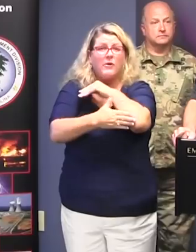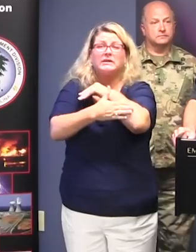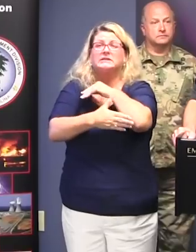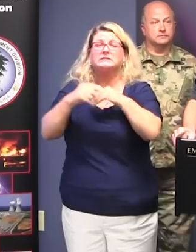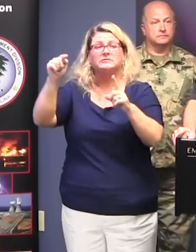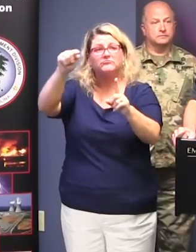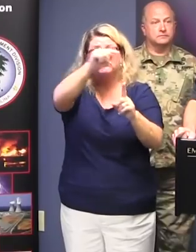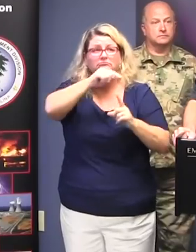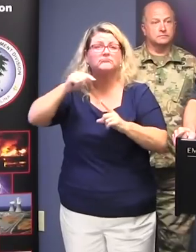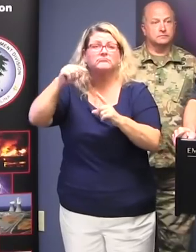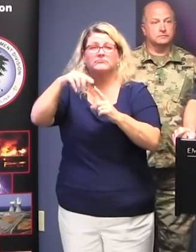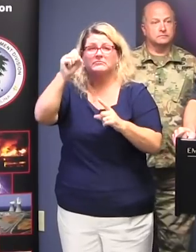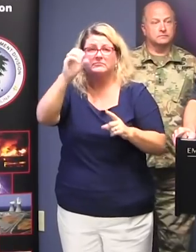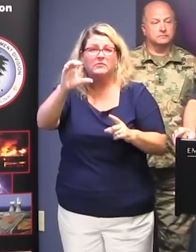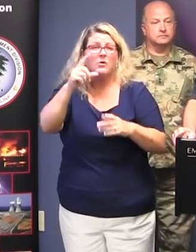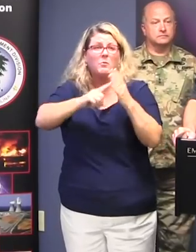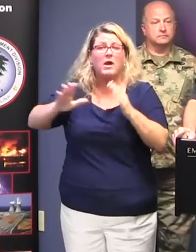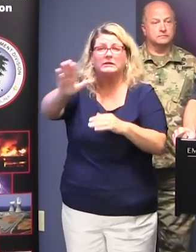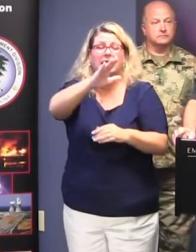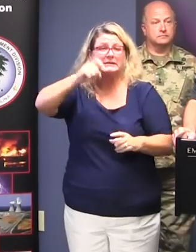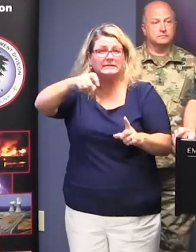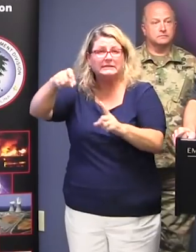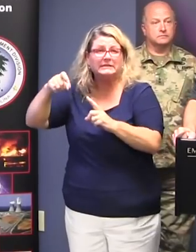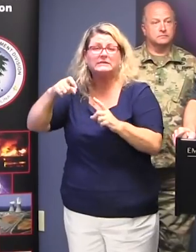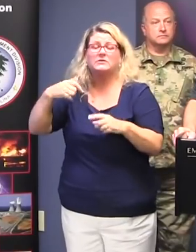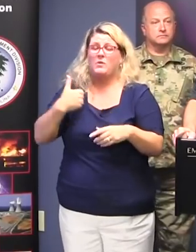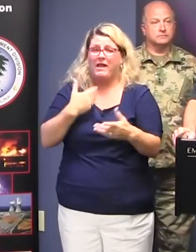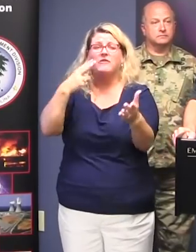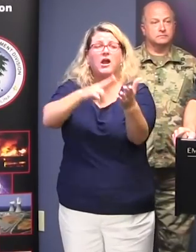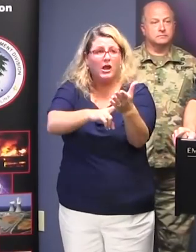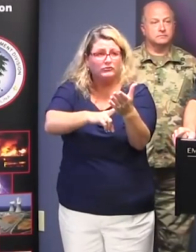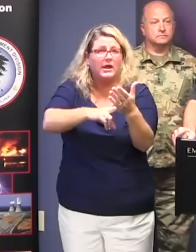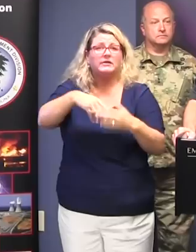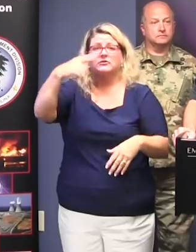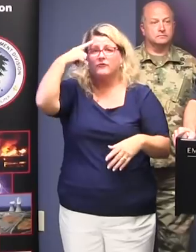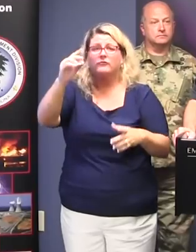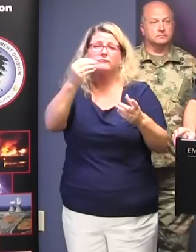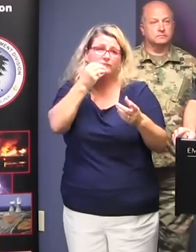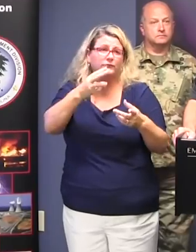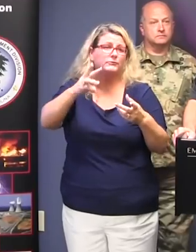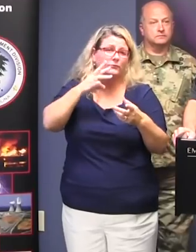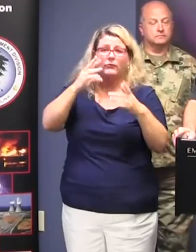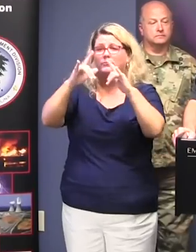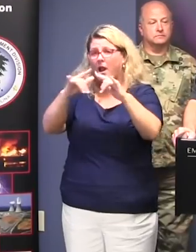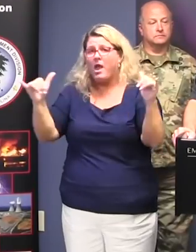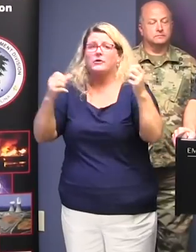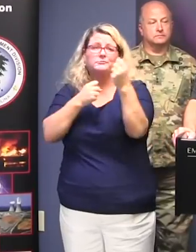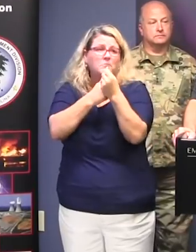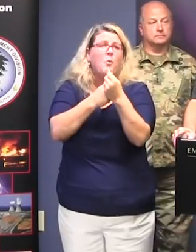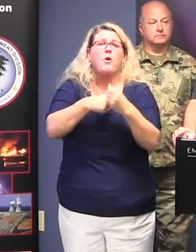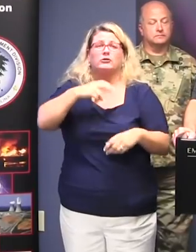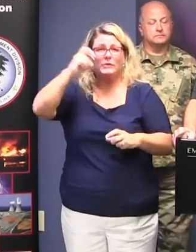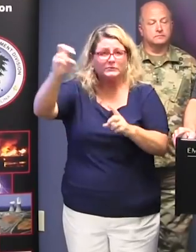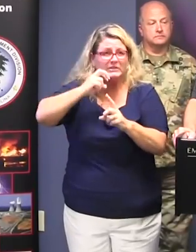logistics, and we've got our contracts for commodities, general logistical support, and also